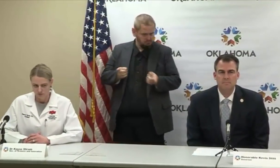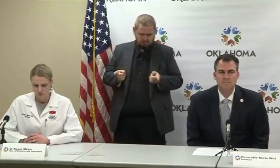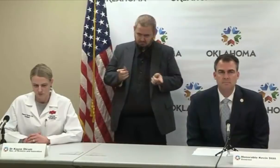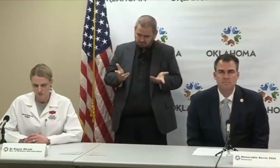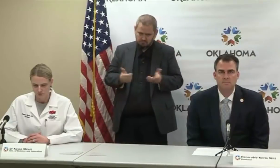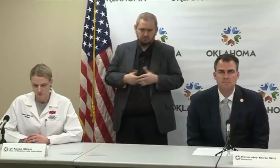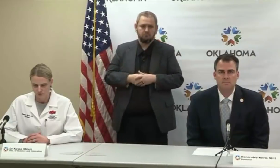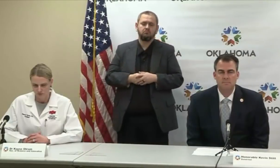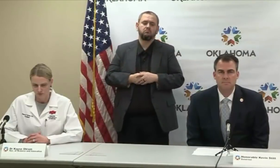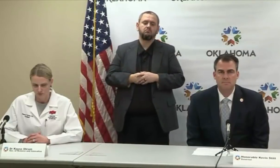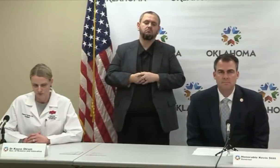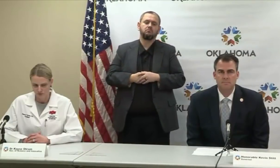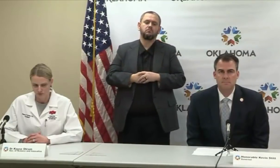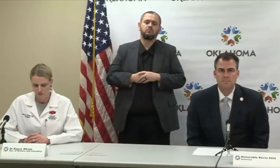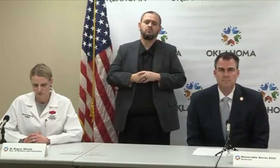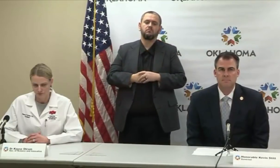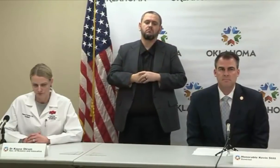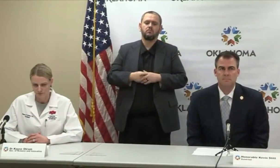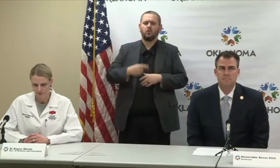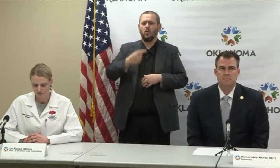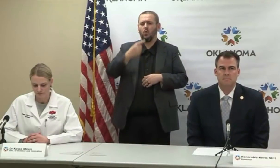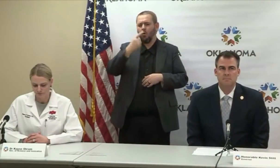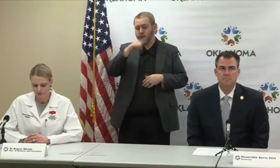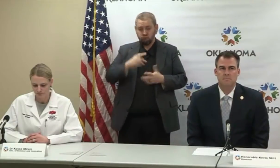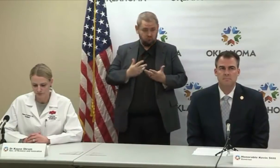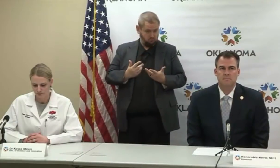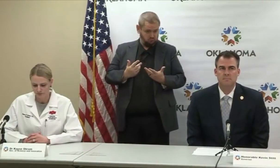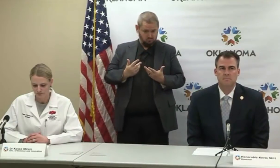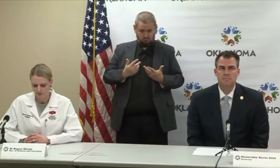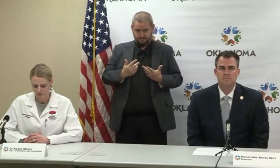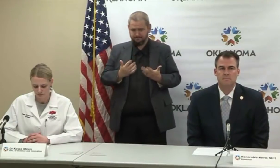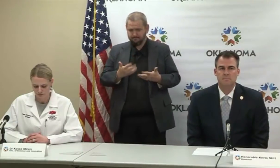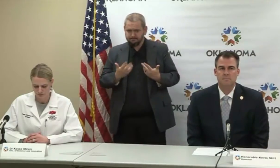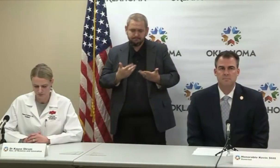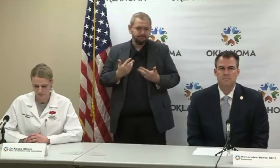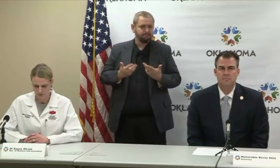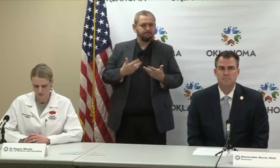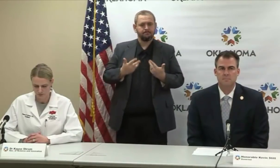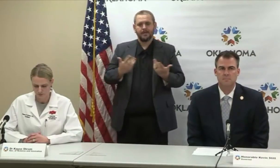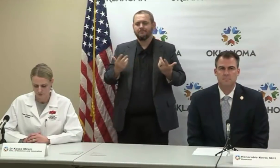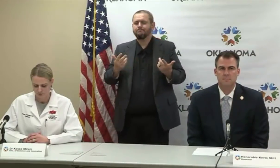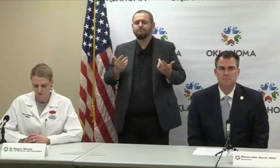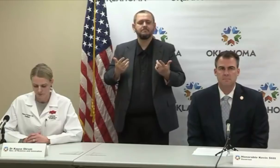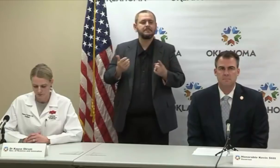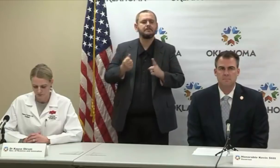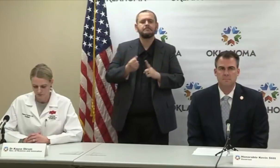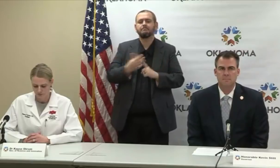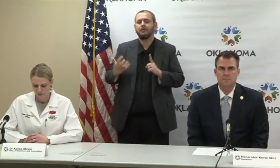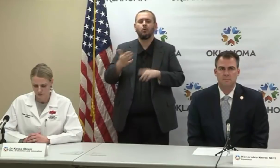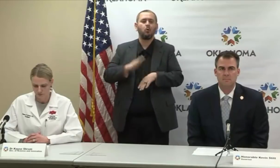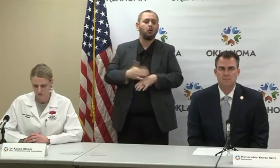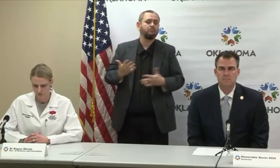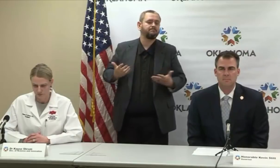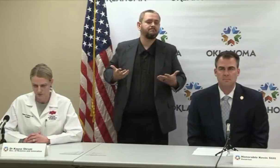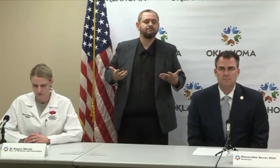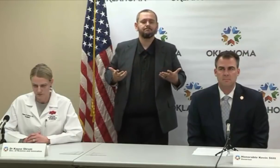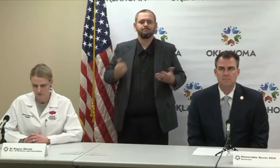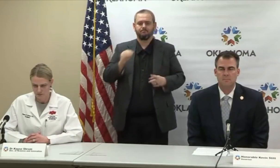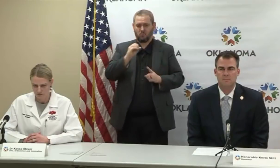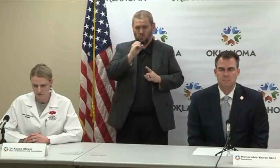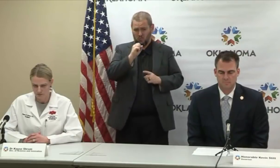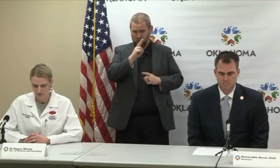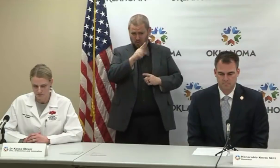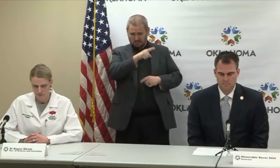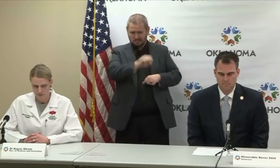value that is, the efforts that are being undertaken by OSU? And I joined just